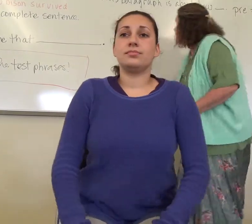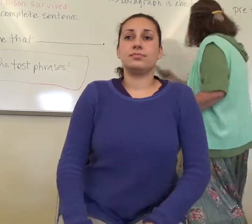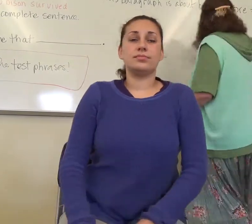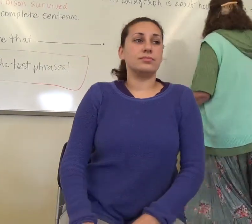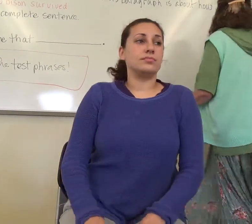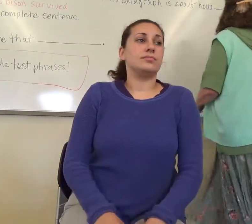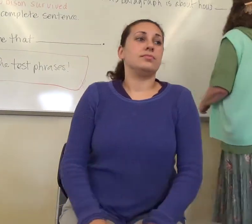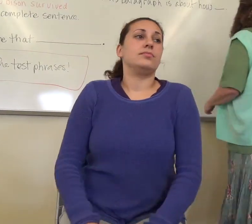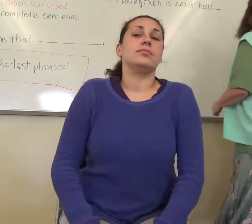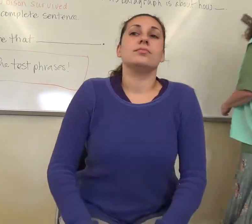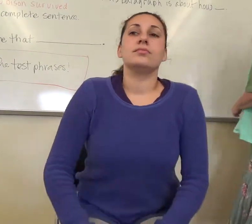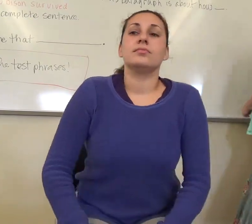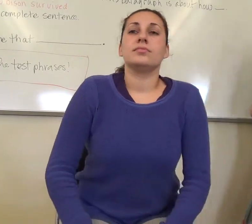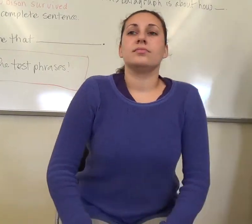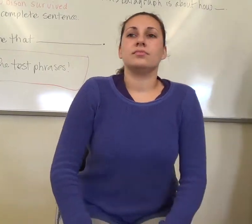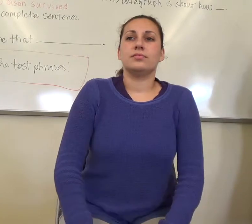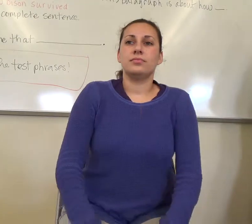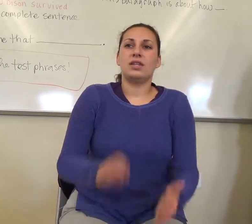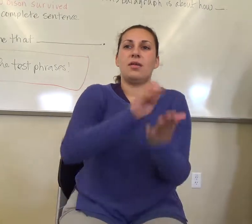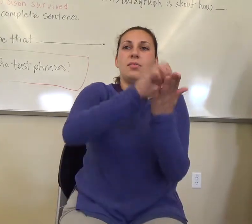Let me release this.